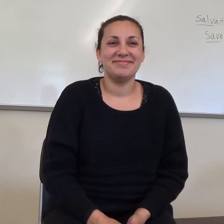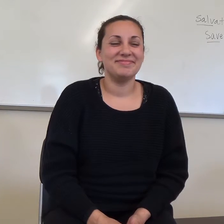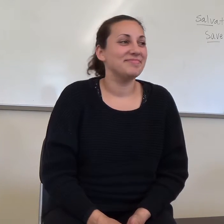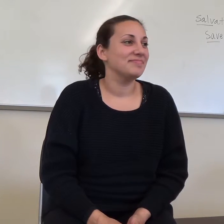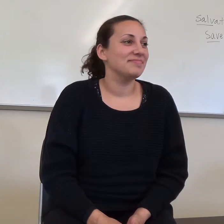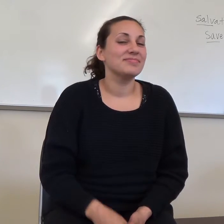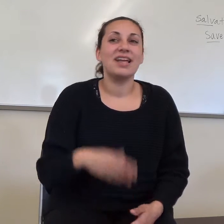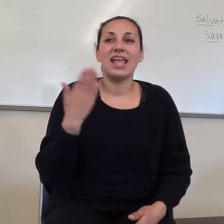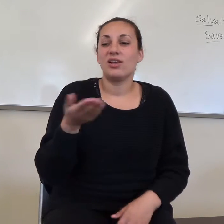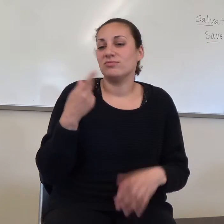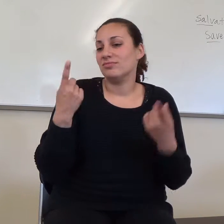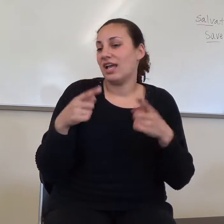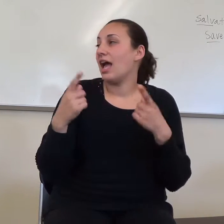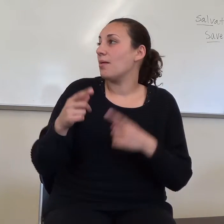And then here's the help.